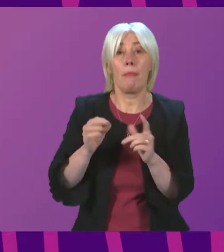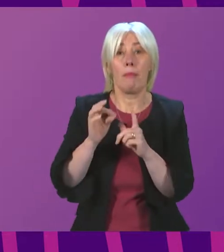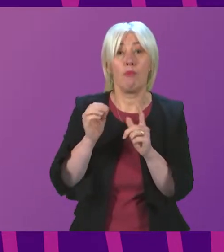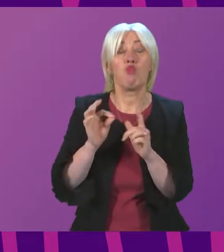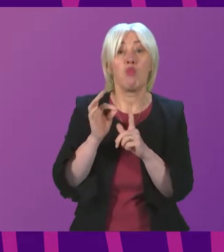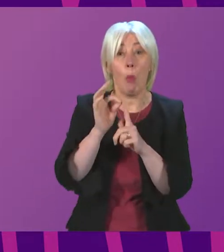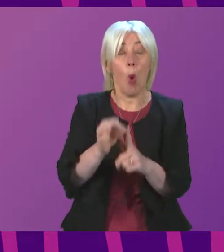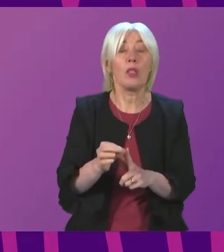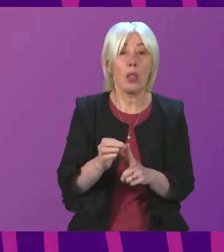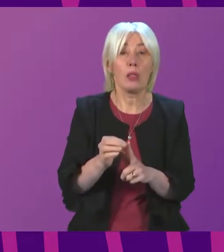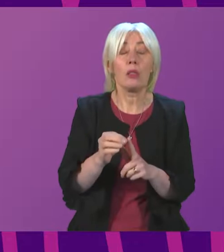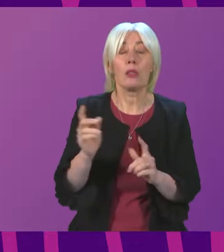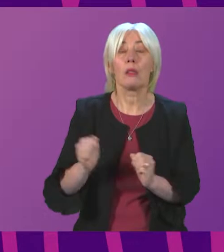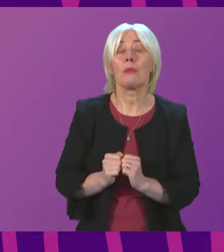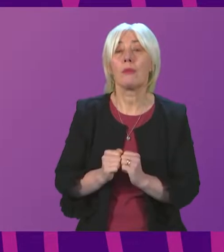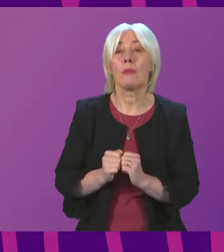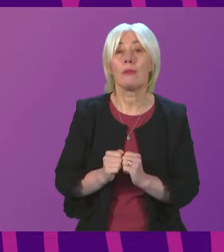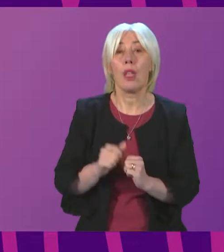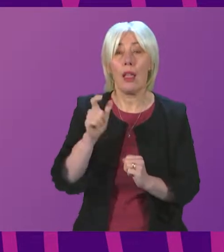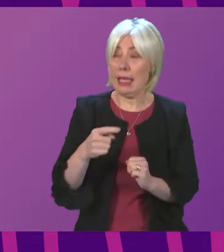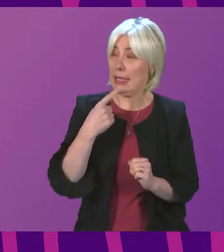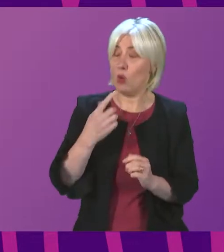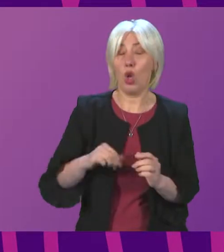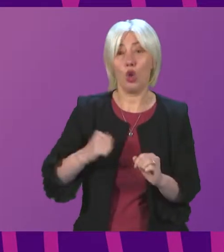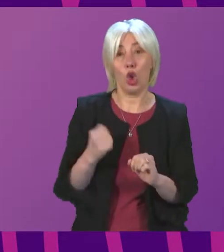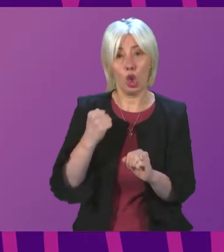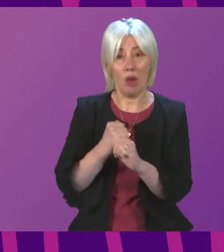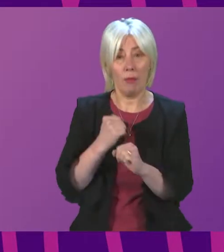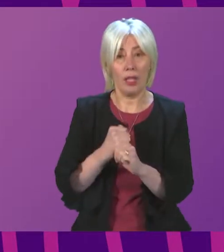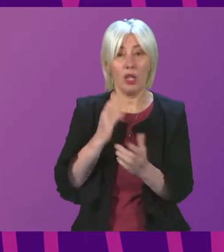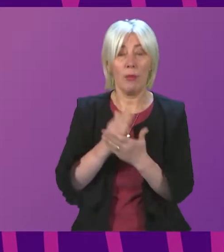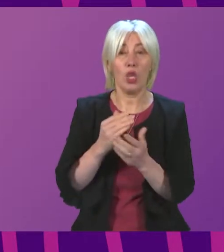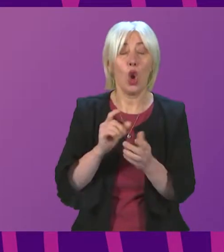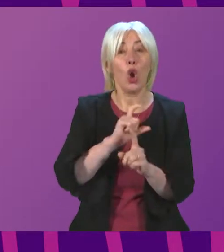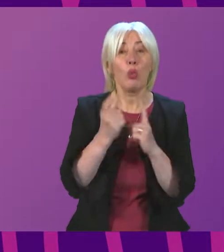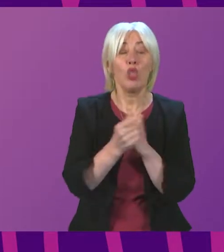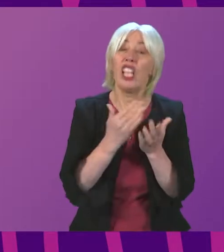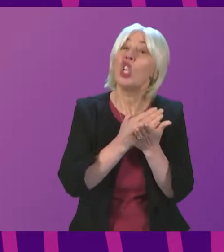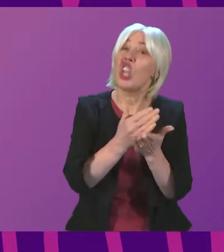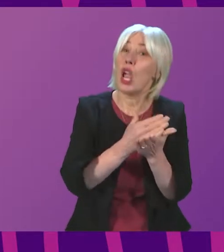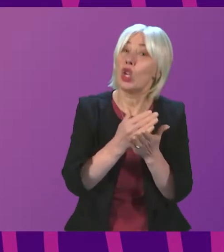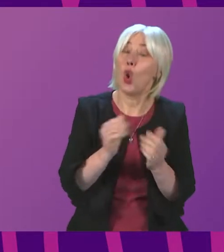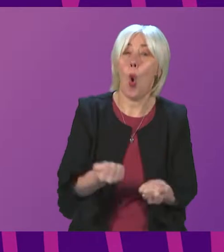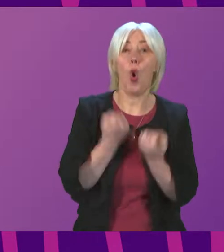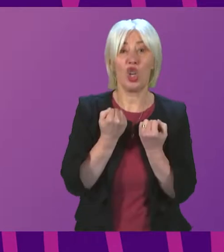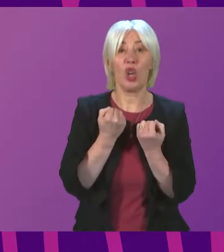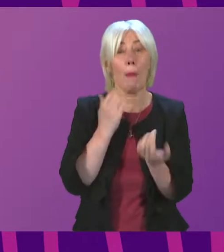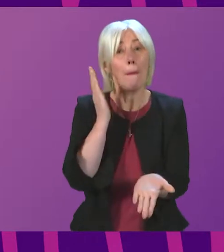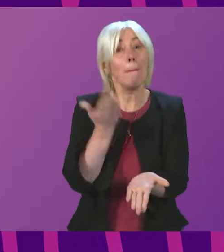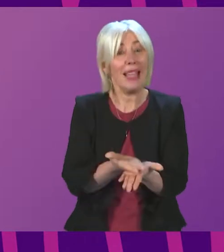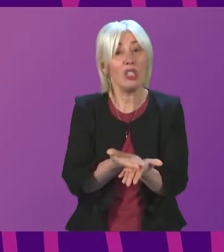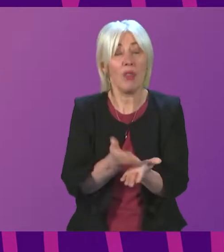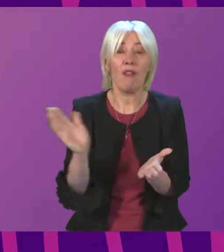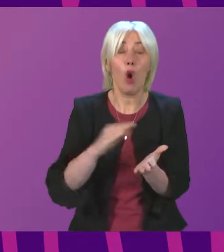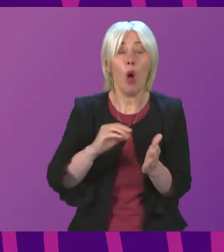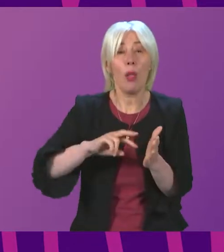a petition lodged by karen murphy calling on the scottish government to make community shared ownership a mandatory requirement uh to be offered as part of all